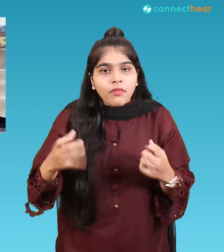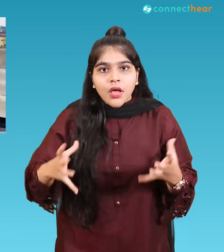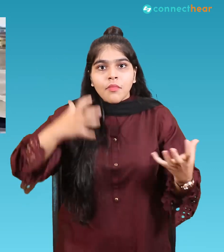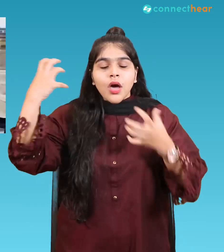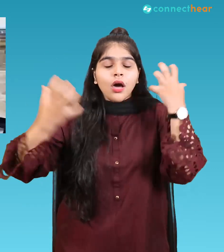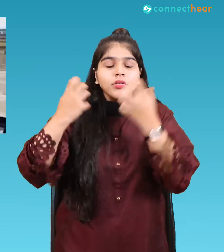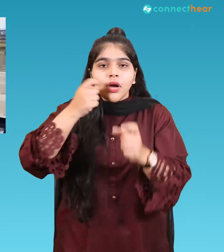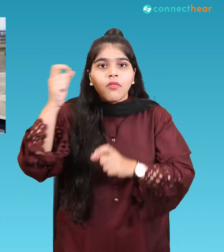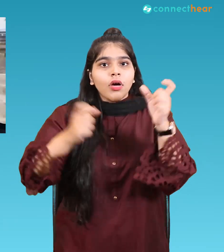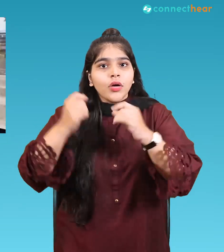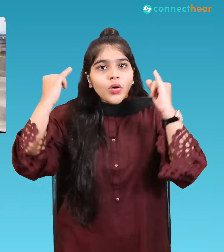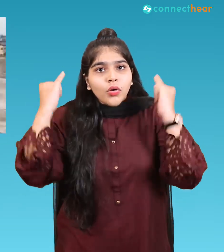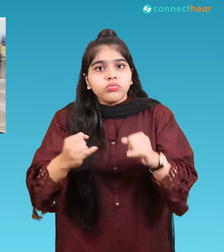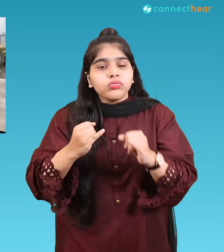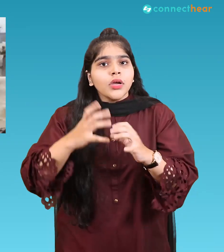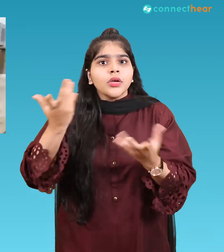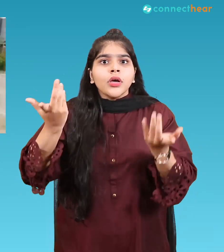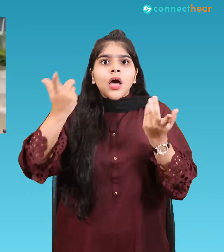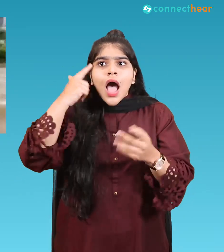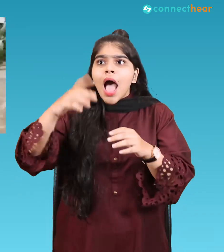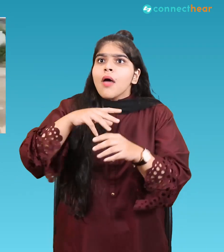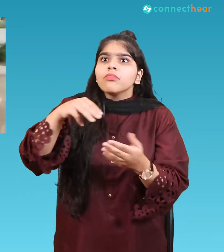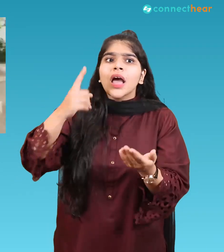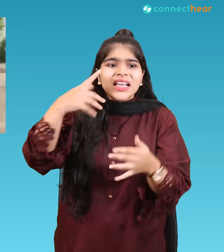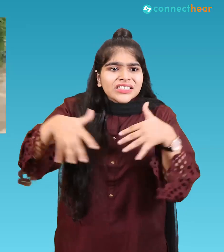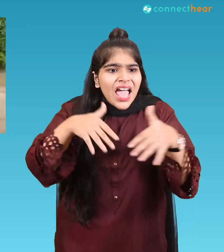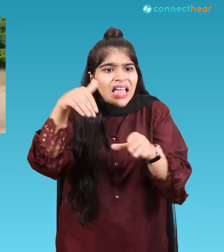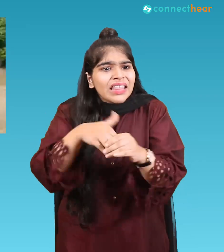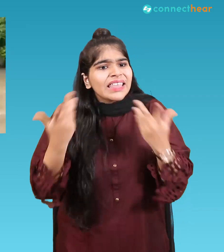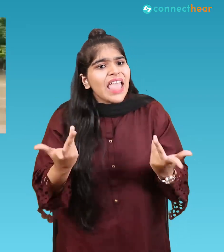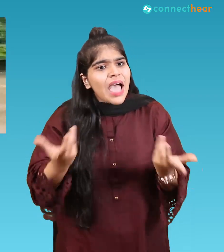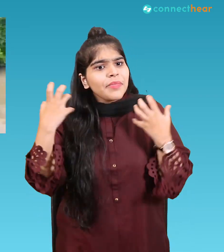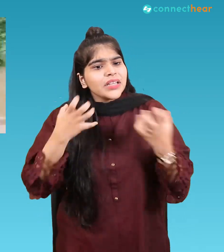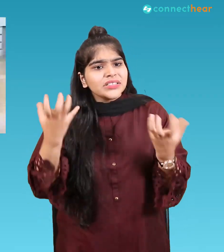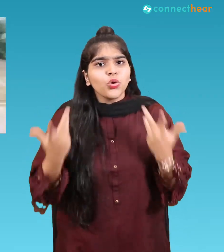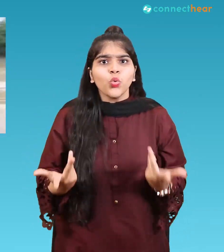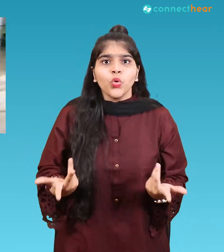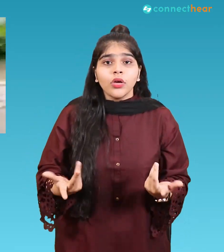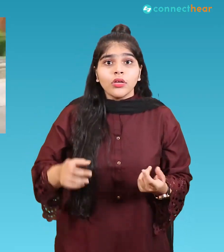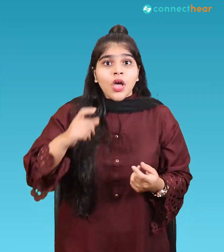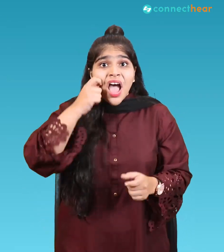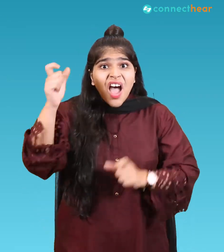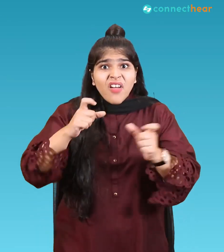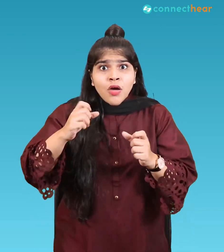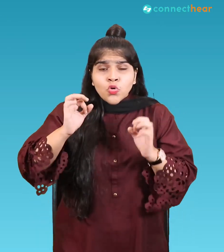caused widespread devastation in the city frustrated by the lack of action by